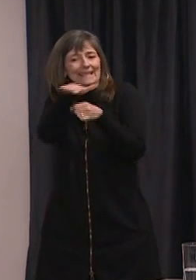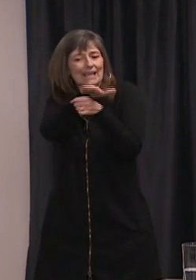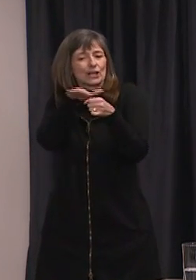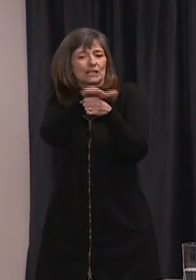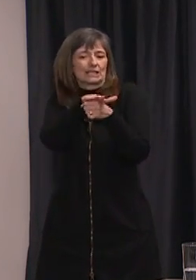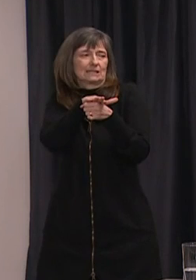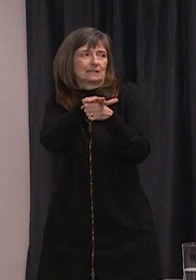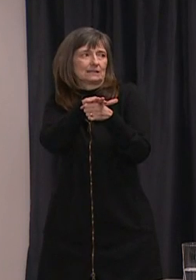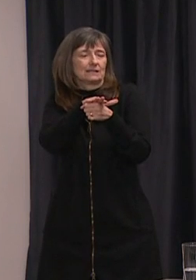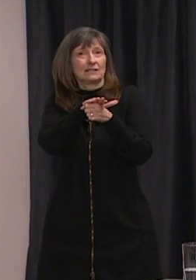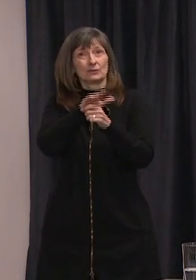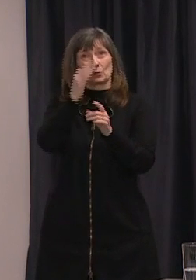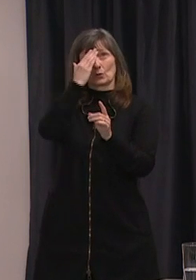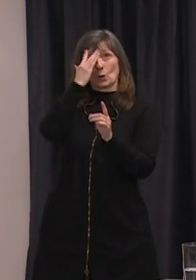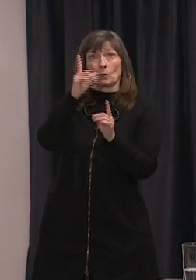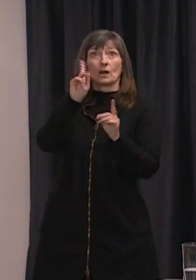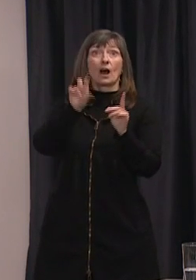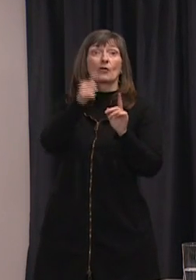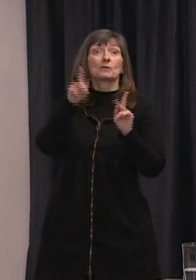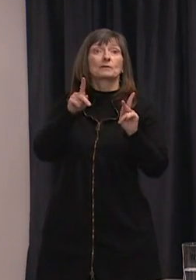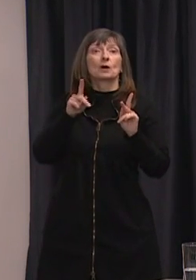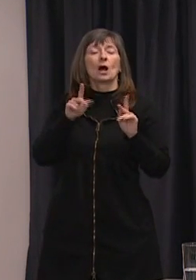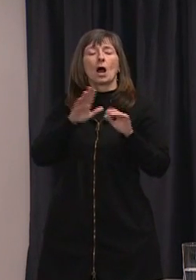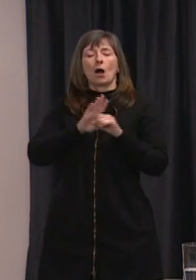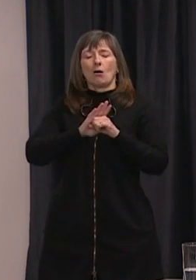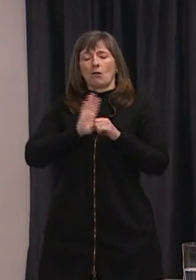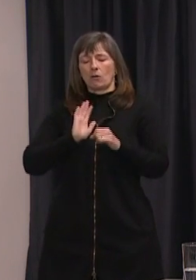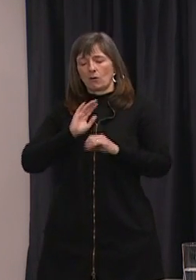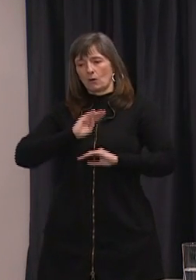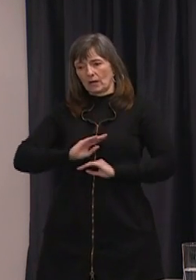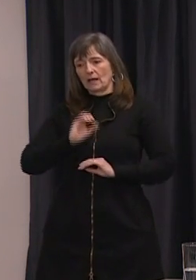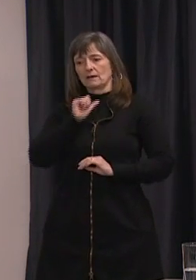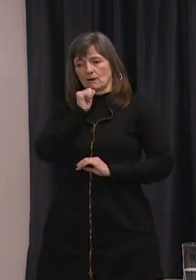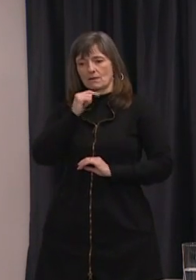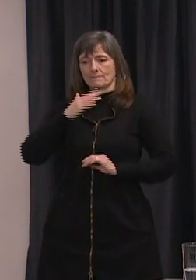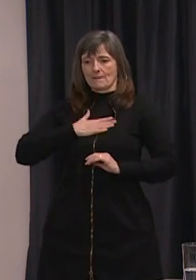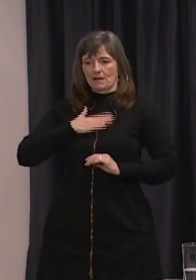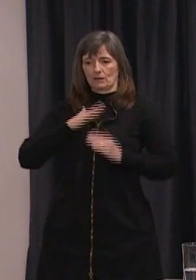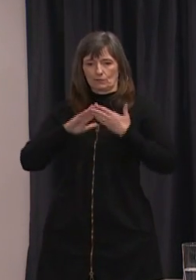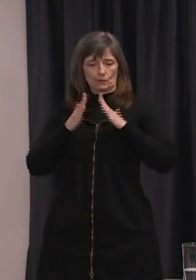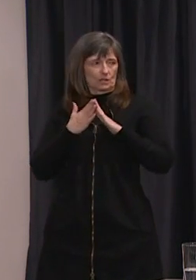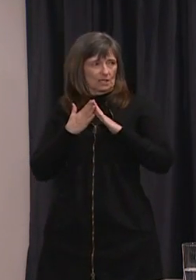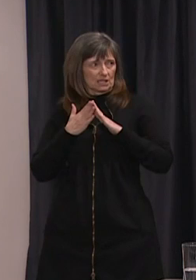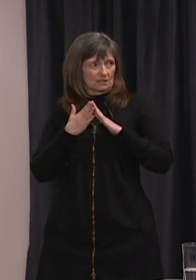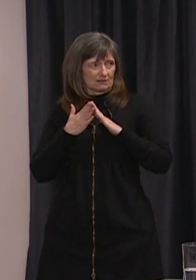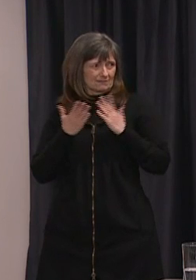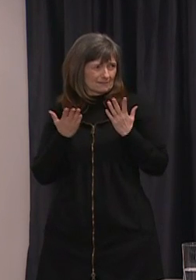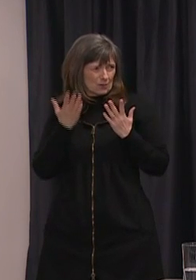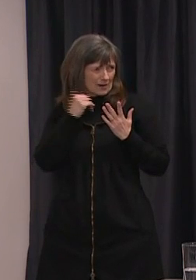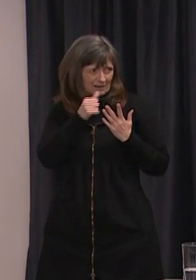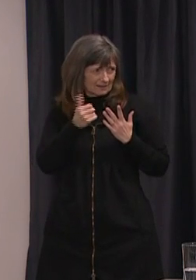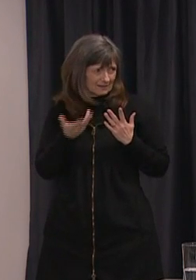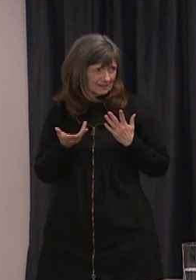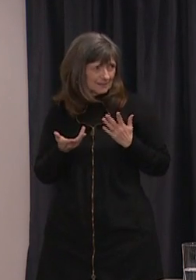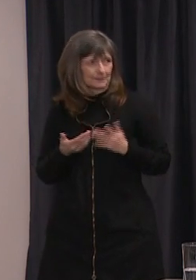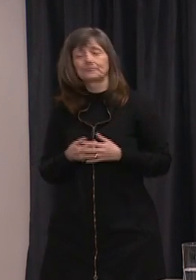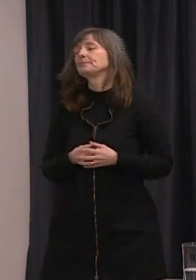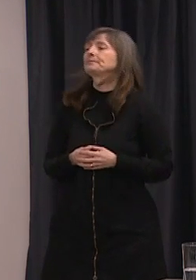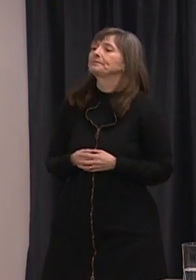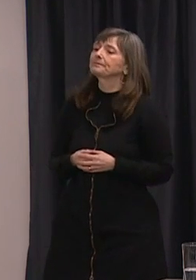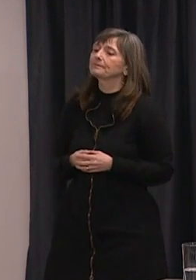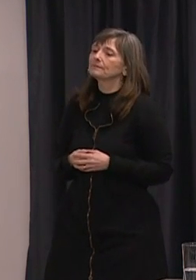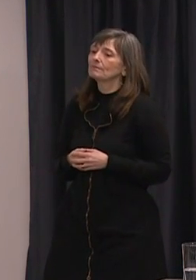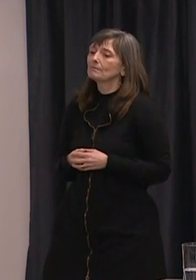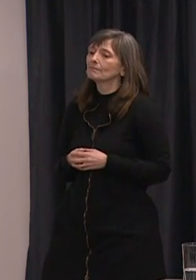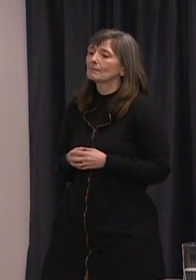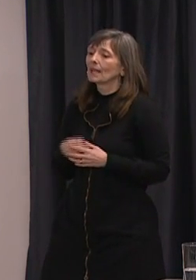in order to alleviate those concerns from lots of other people who don't know whether or not it's in their community right now. I think at